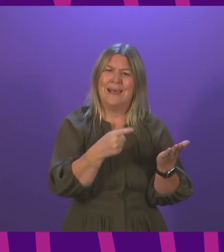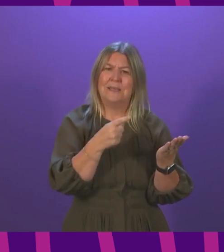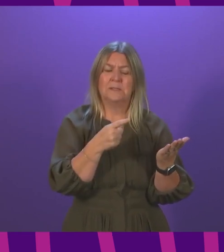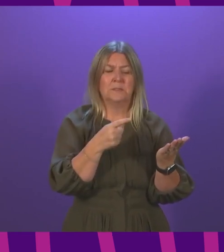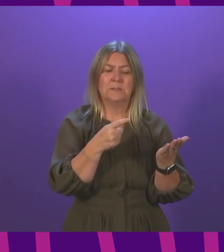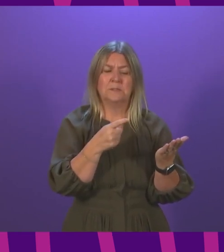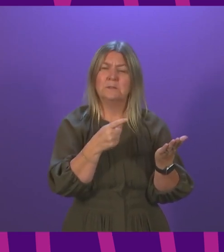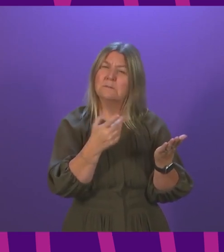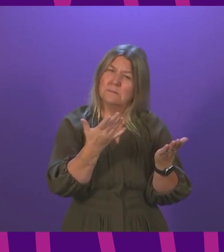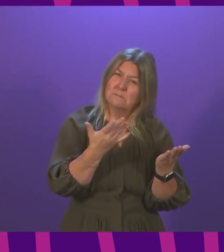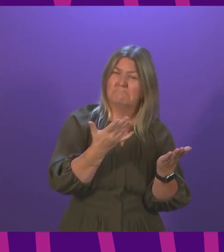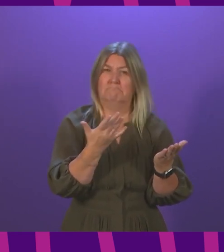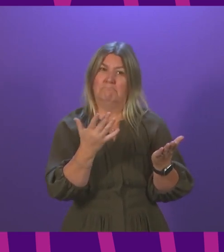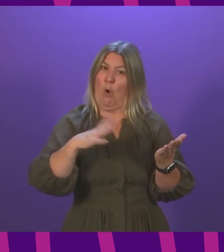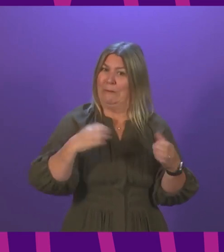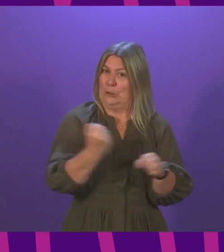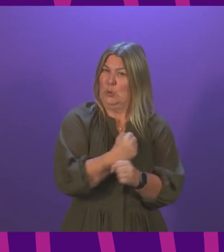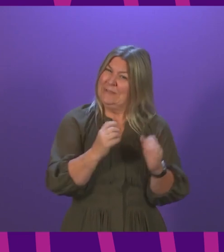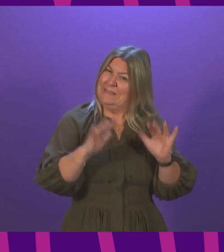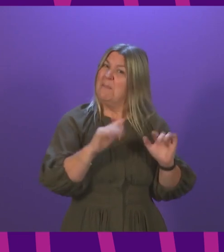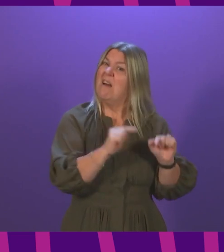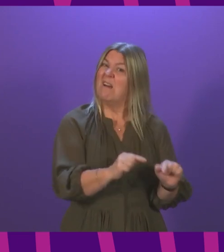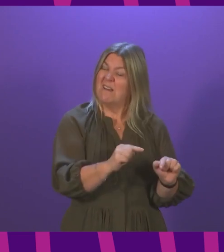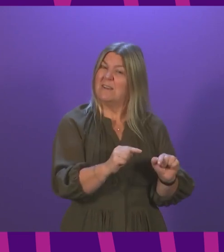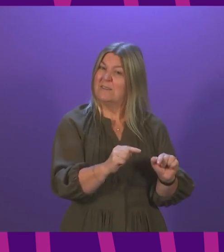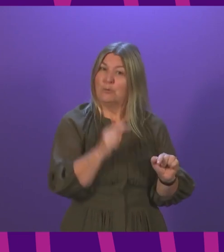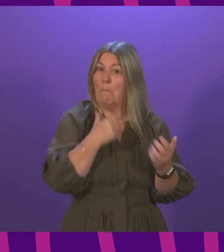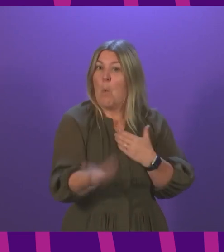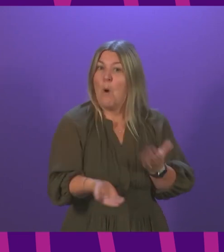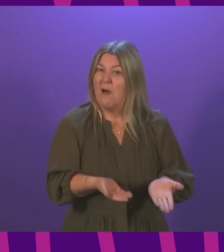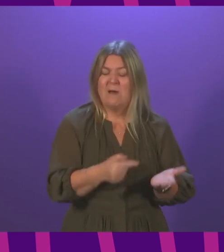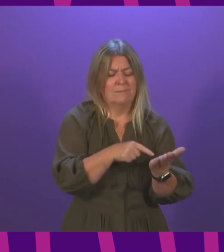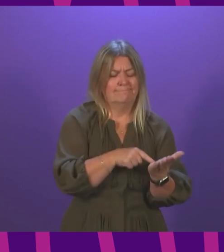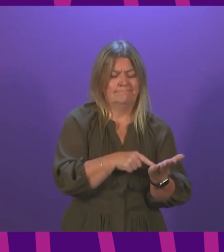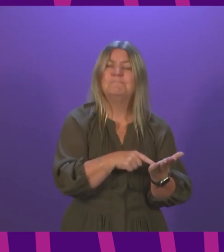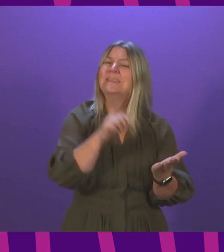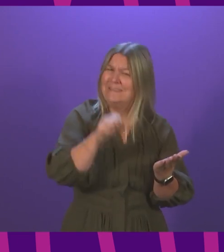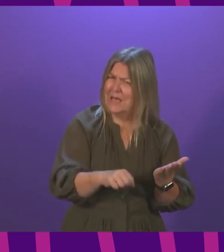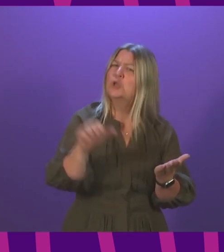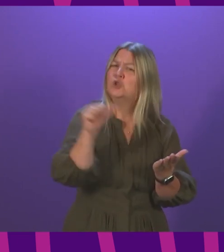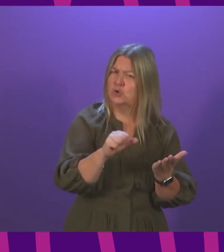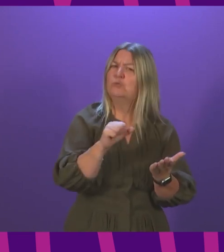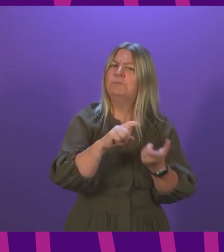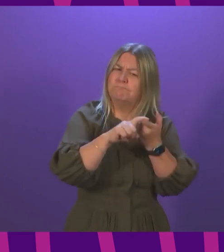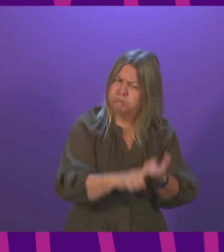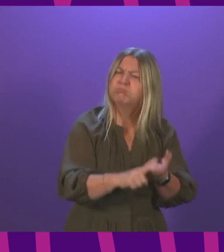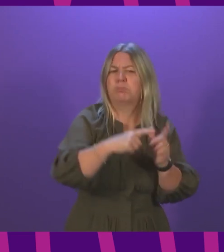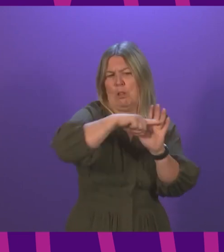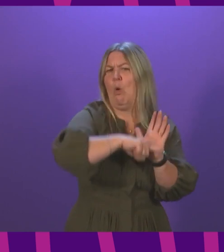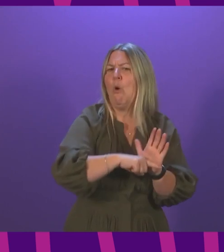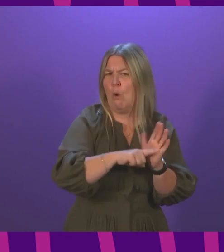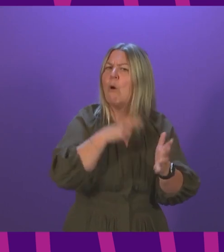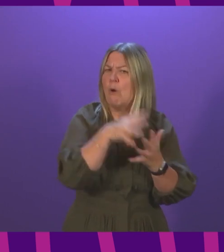that goes beyond what we are already doing, although it does suggest that those things should be enshrined in legislation. So if I take, for example,